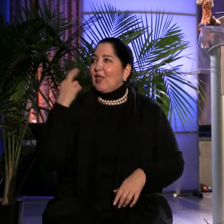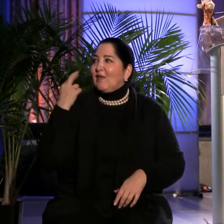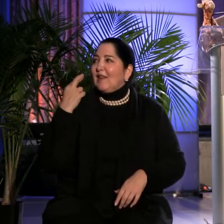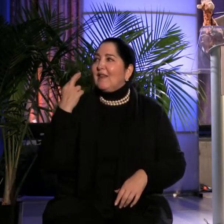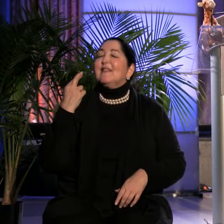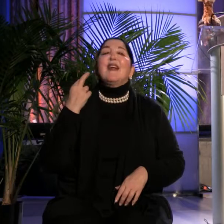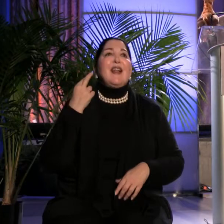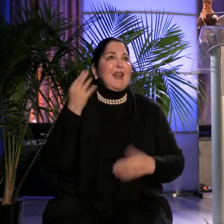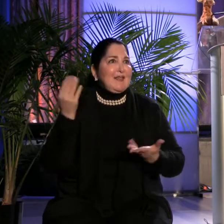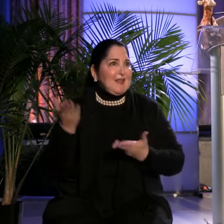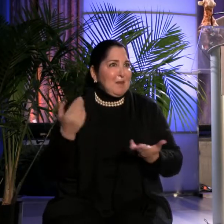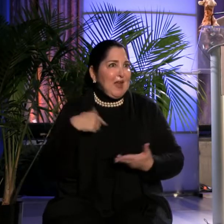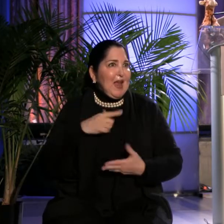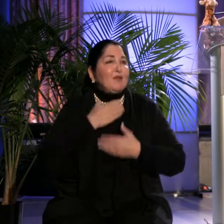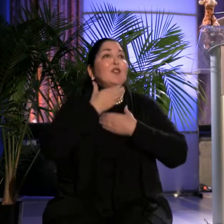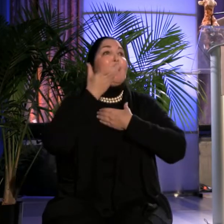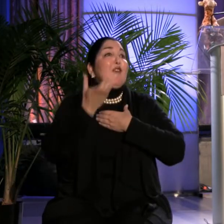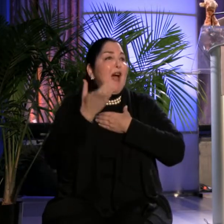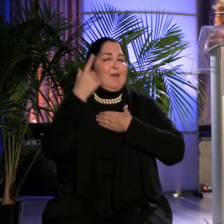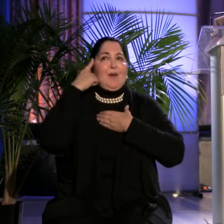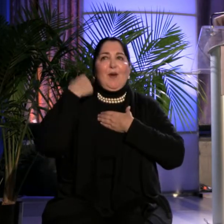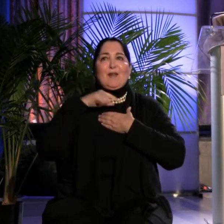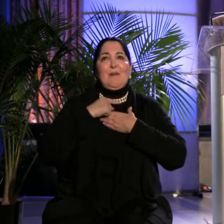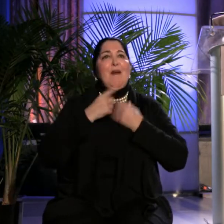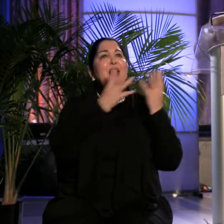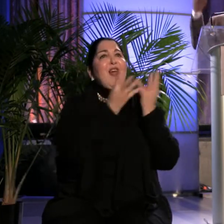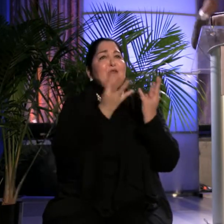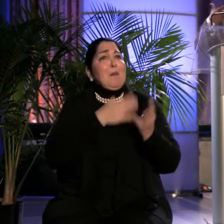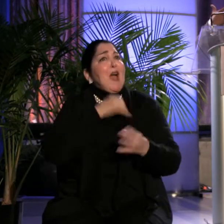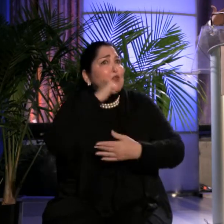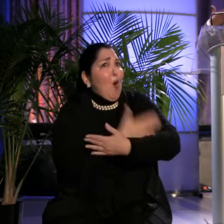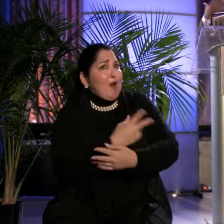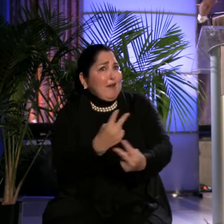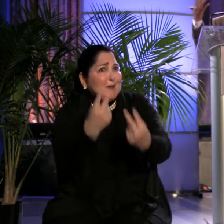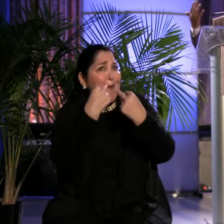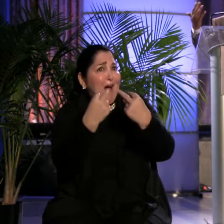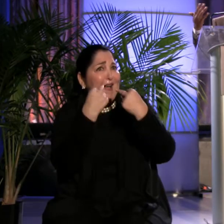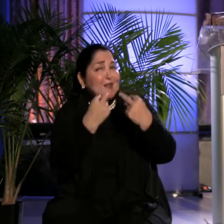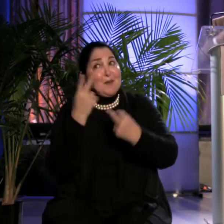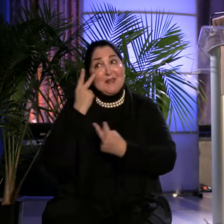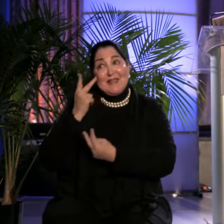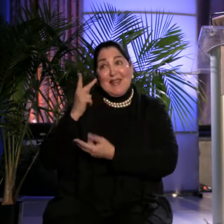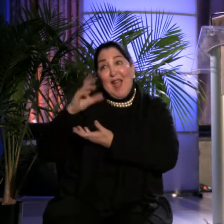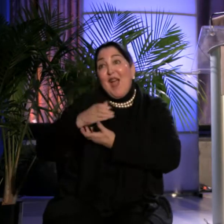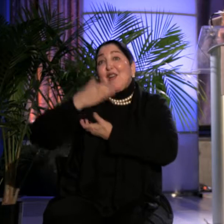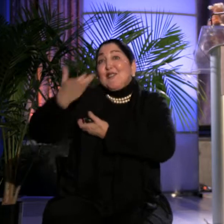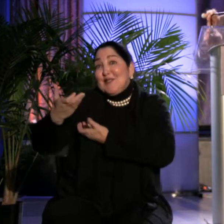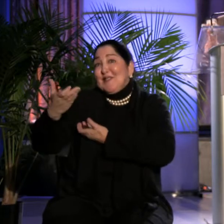because we're live streaming and my daughter is watching. So, see, Jerry is with me.